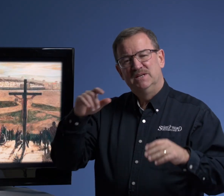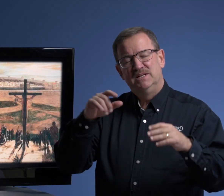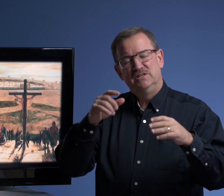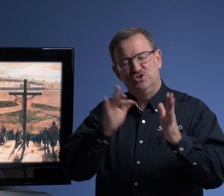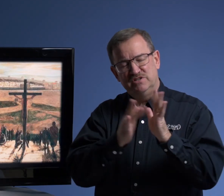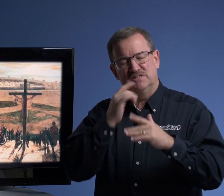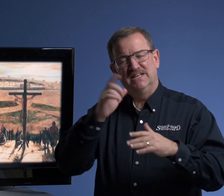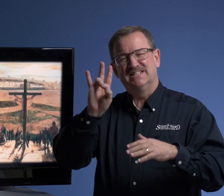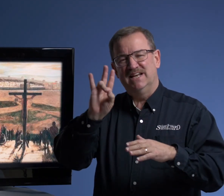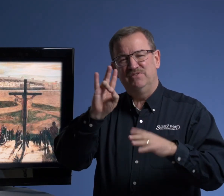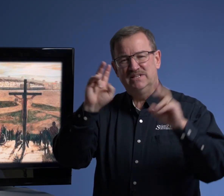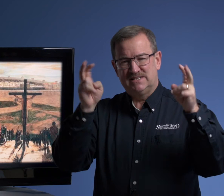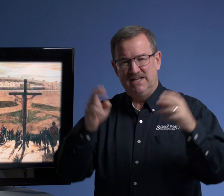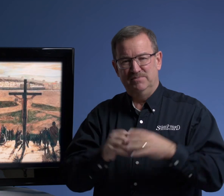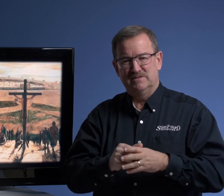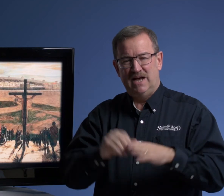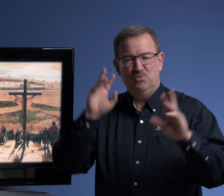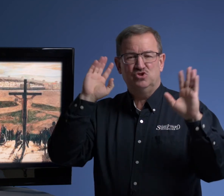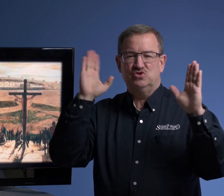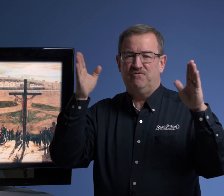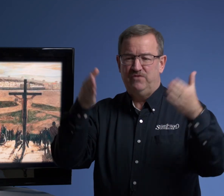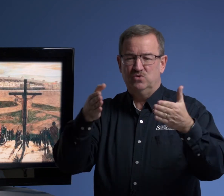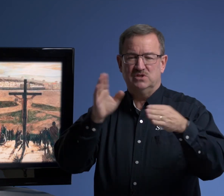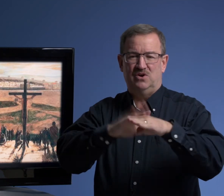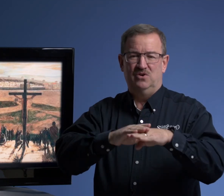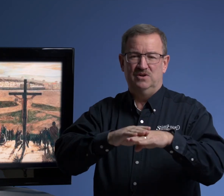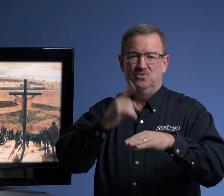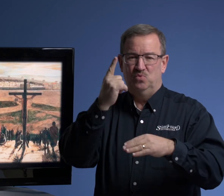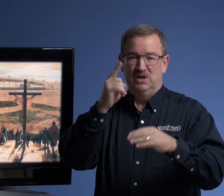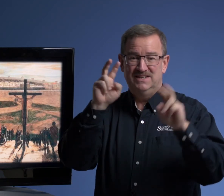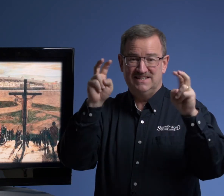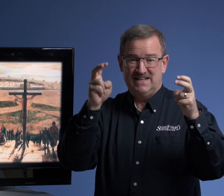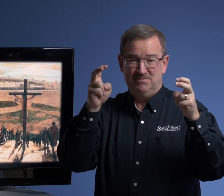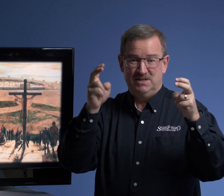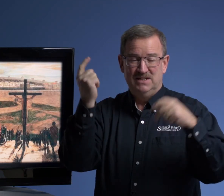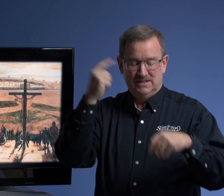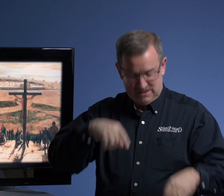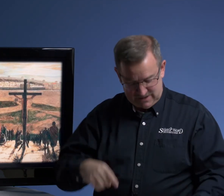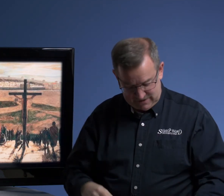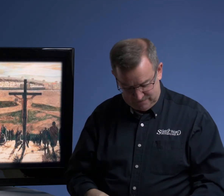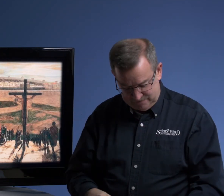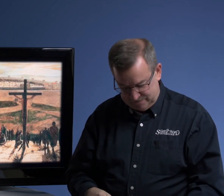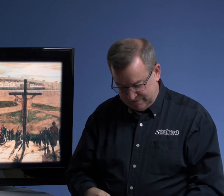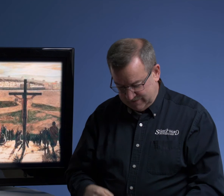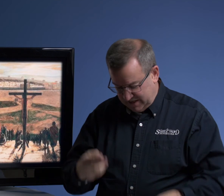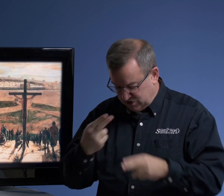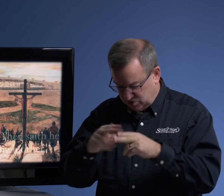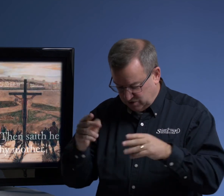Jesus said seven statements. I want you to focus on one statement today. And it's short.